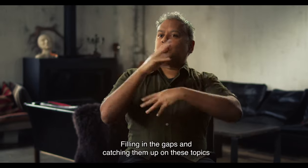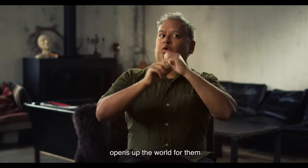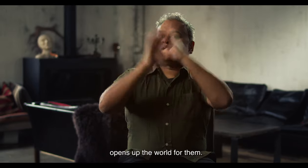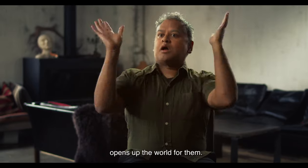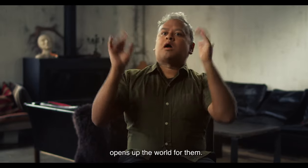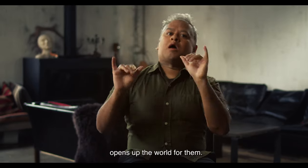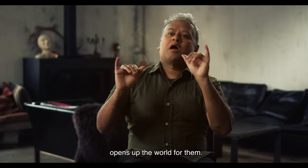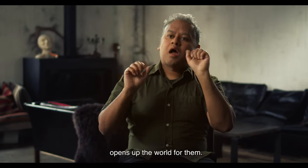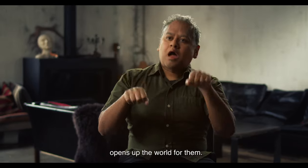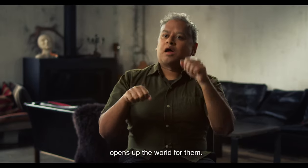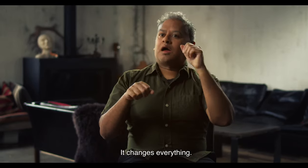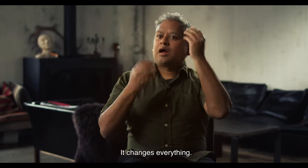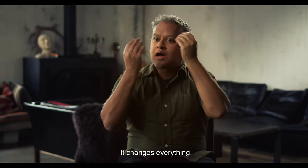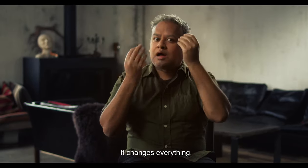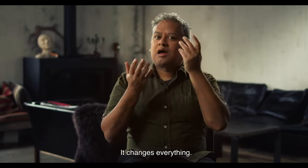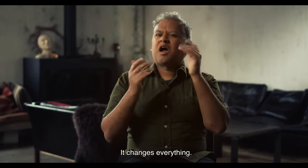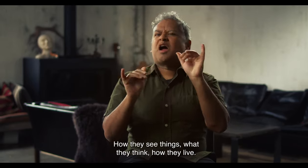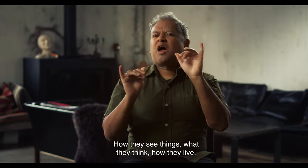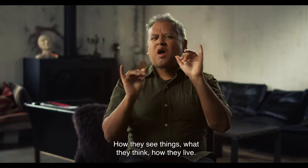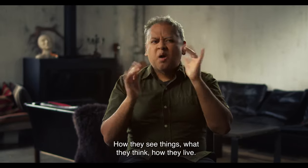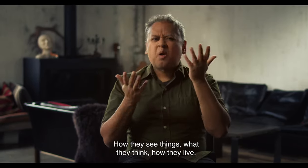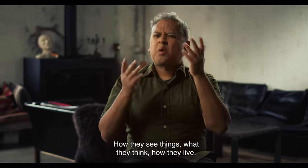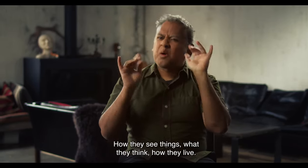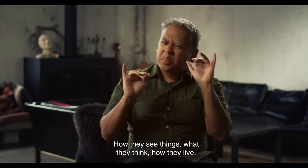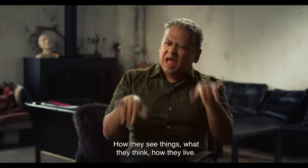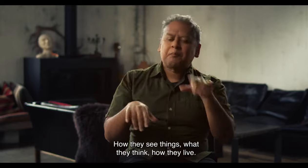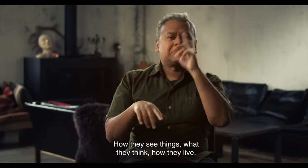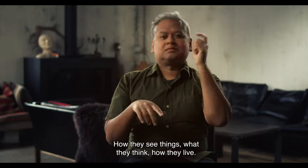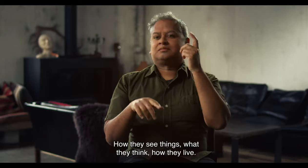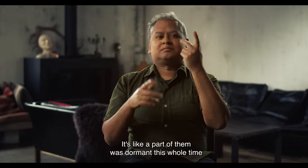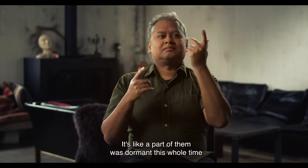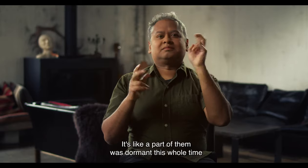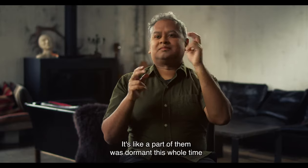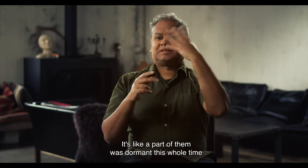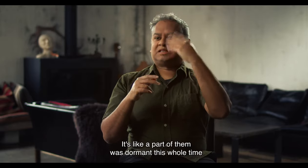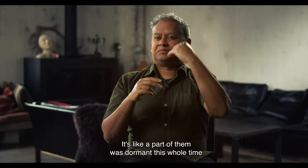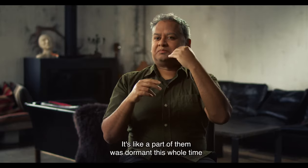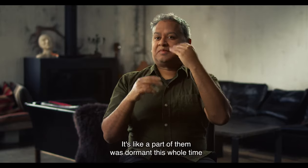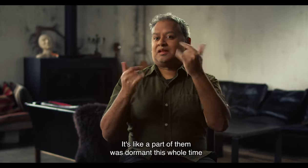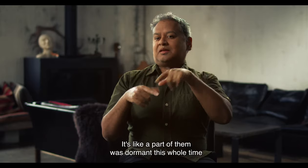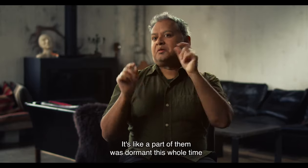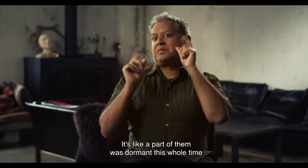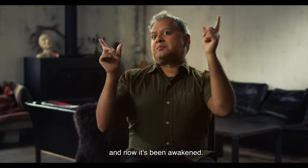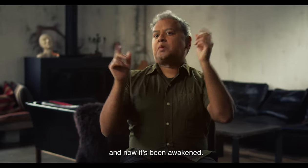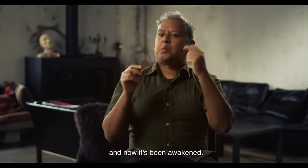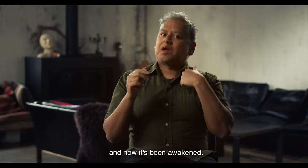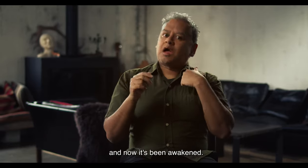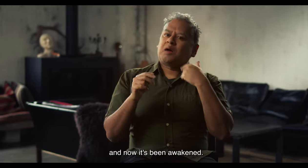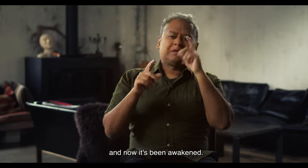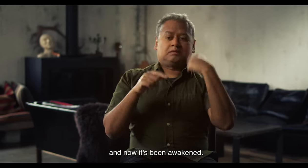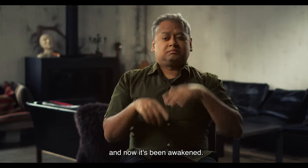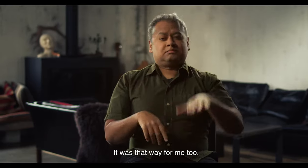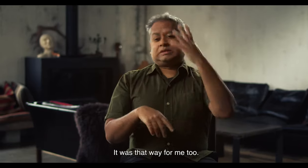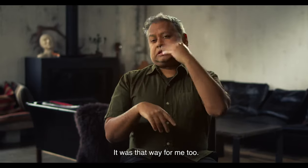topics opens up the world for them. It changes everything. How they see things, what they think, how they live. It's like a part of them was dormant this whole time and now